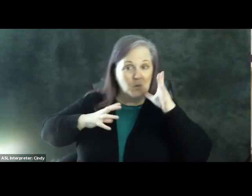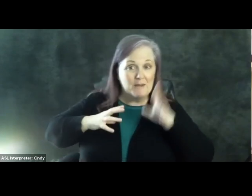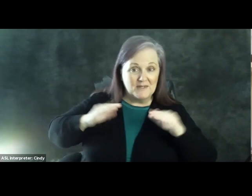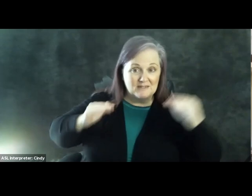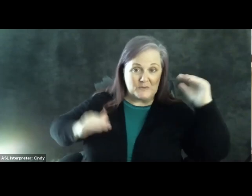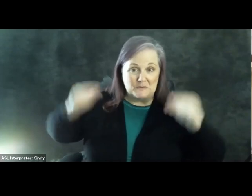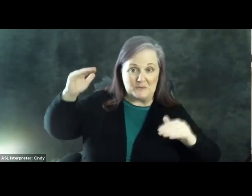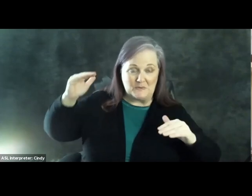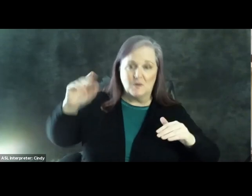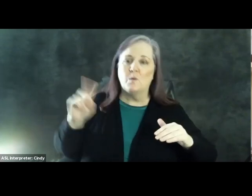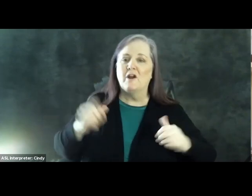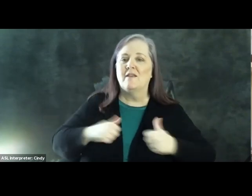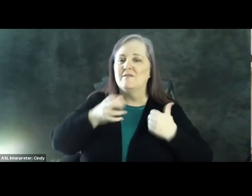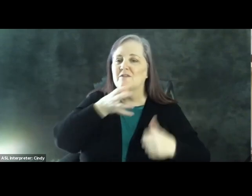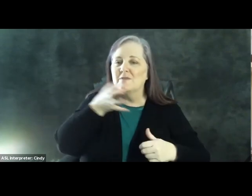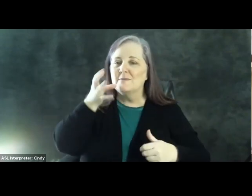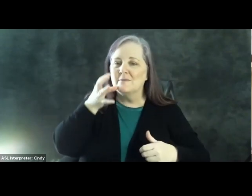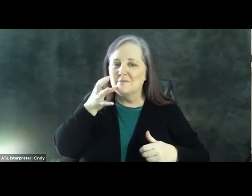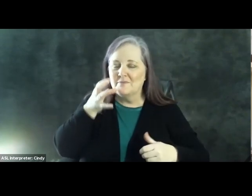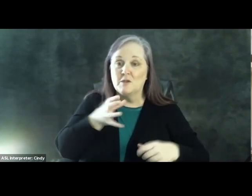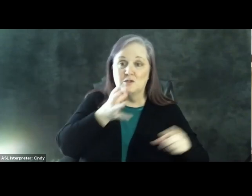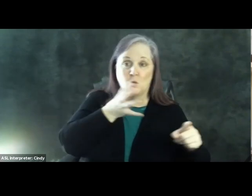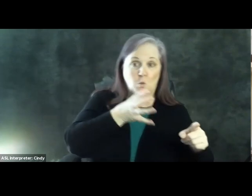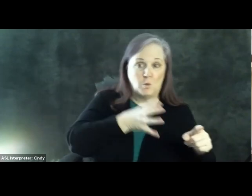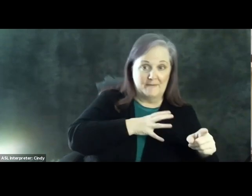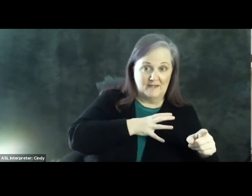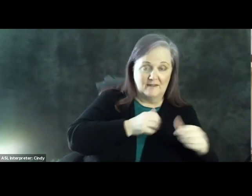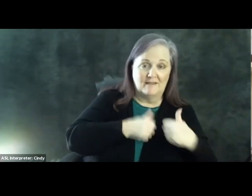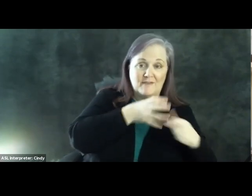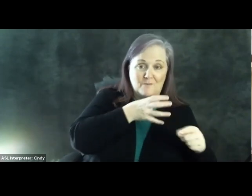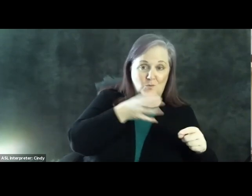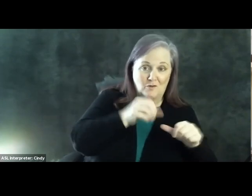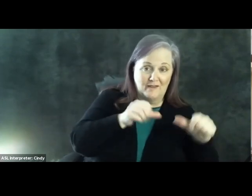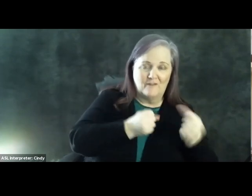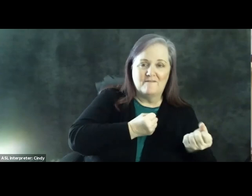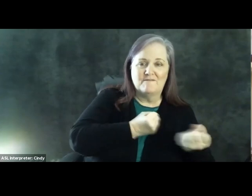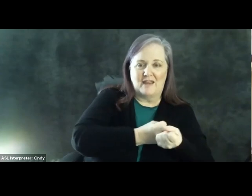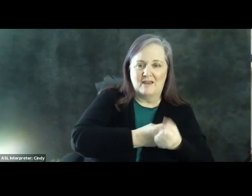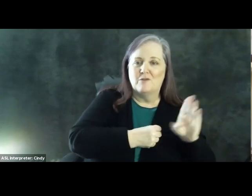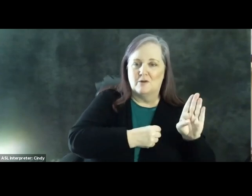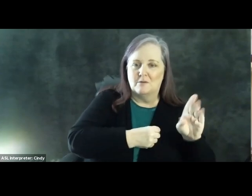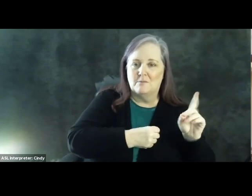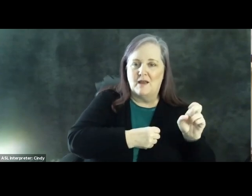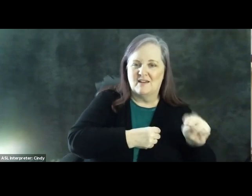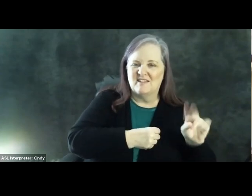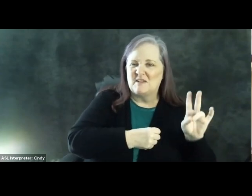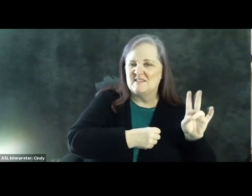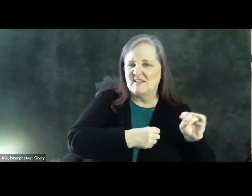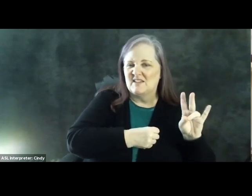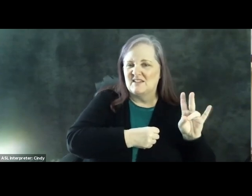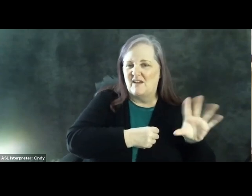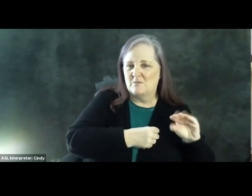and women who live in rural areas, with women in rural areas favoring Biden by 70 to 75%.